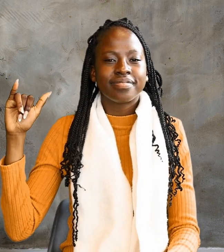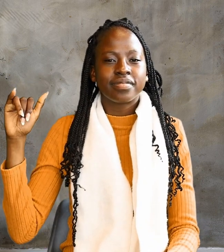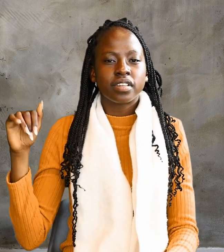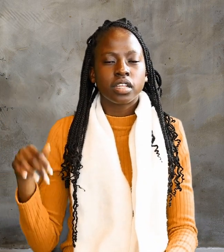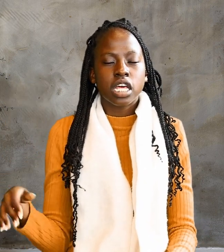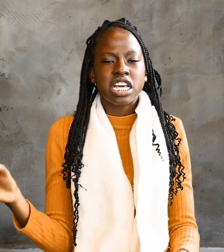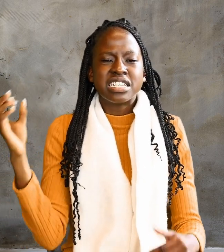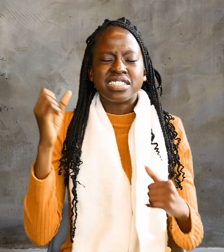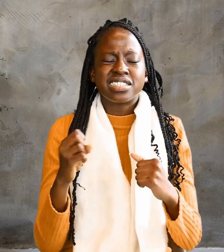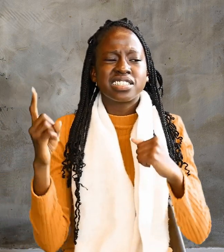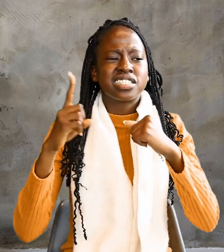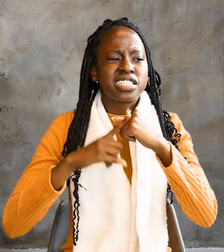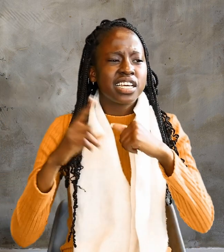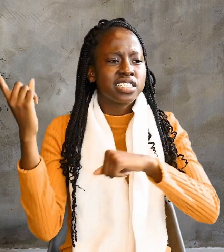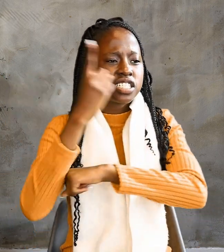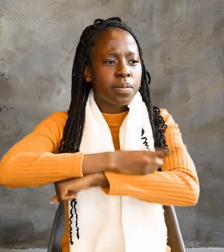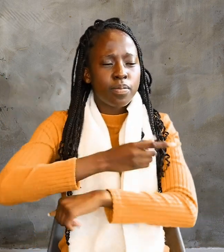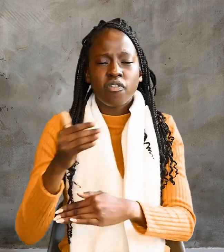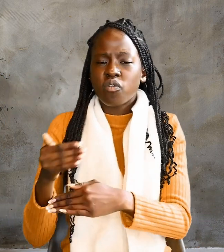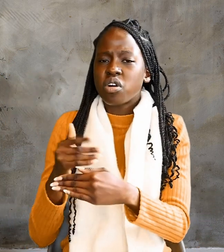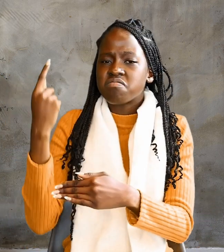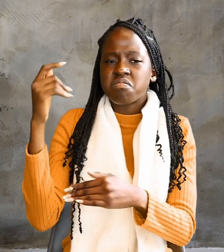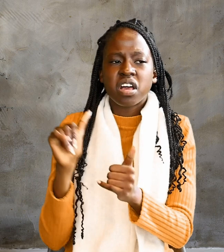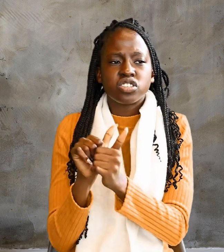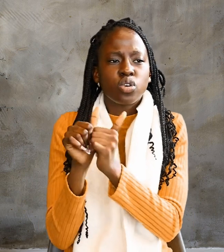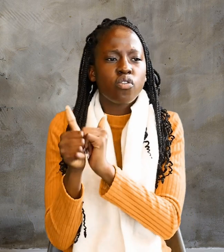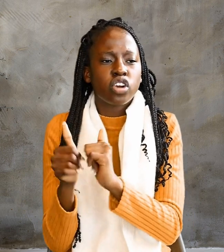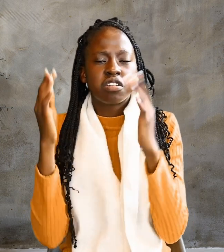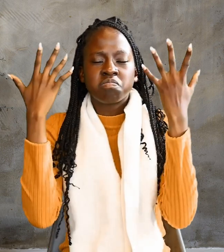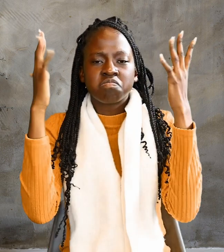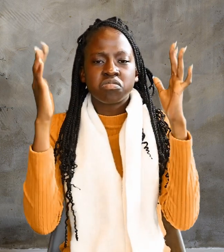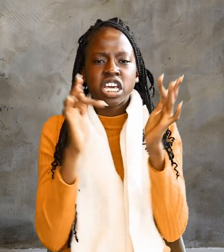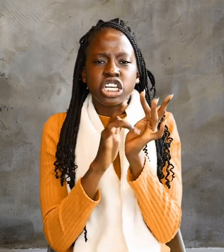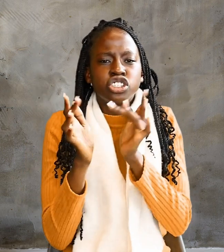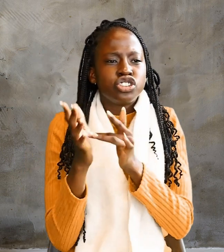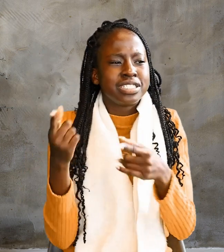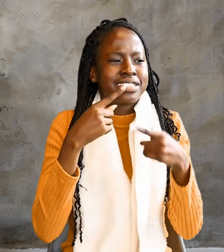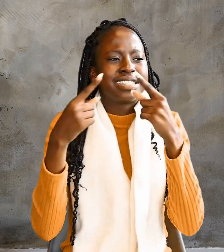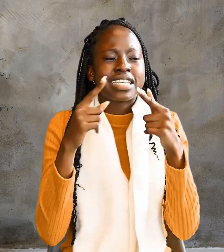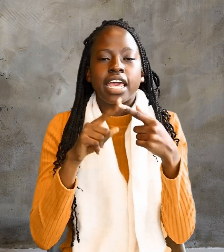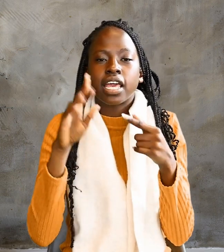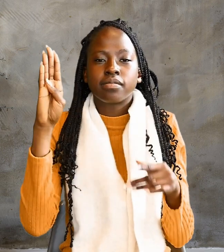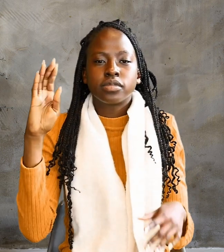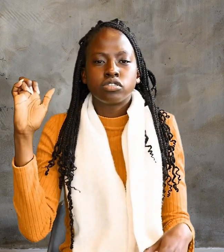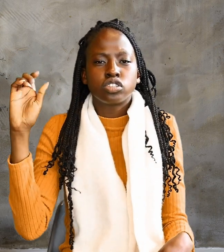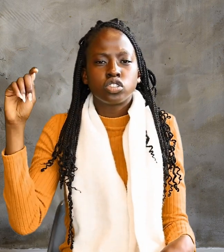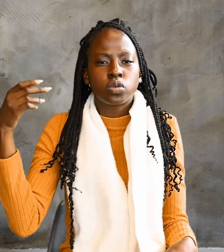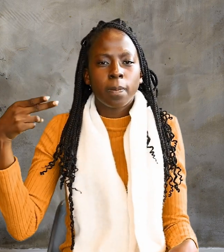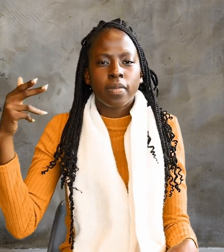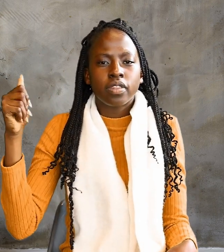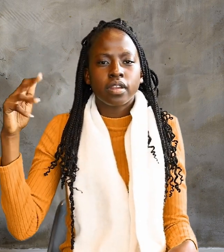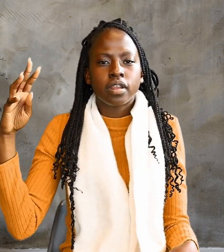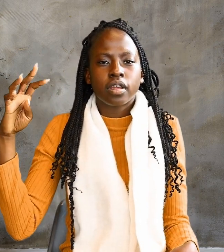Six days before the Passover, Jesus came to Bethany,